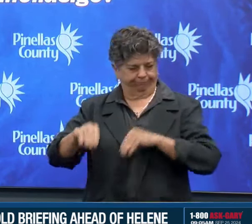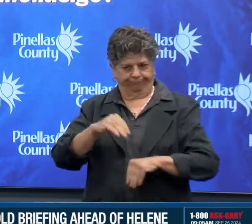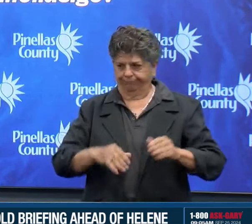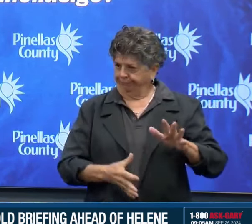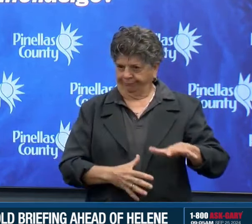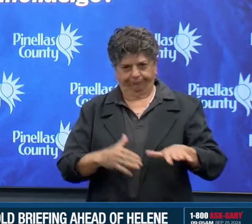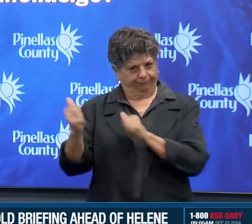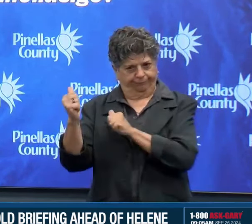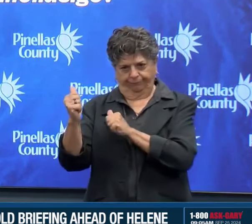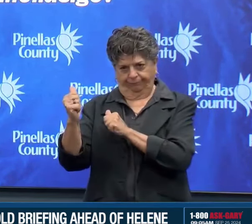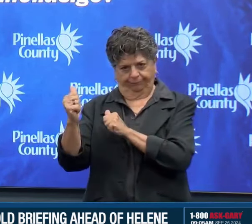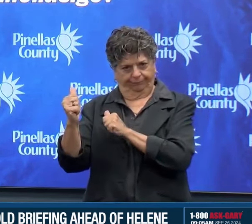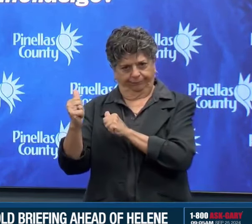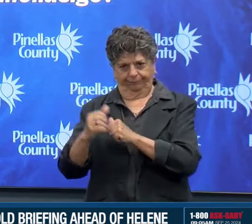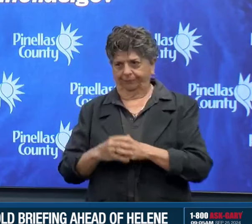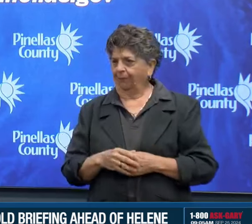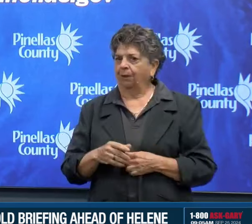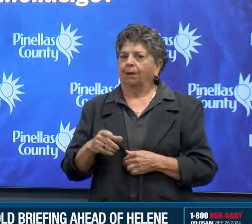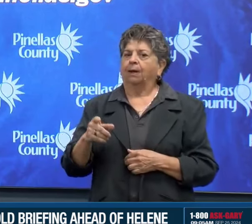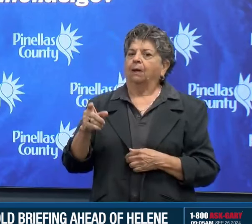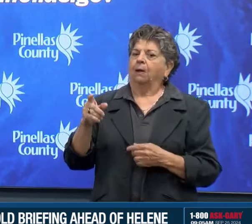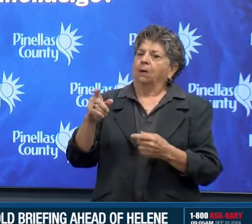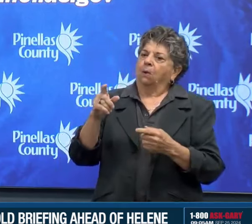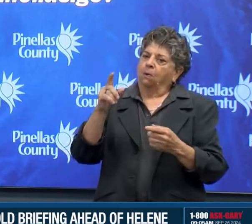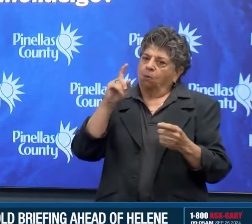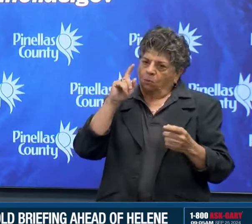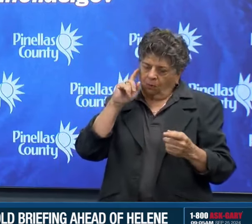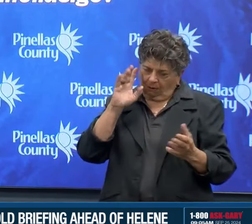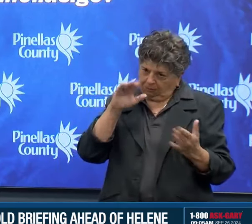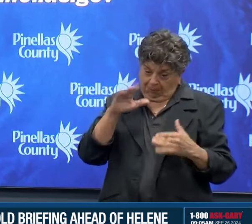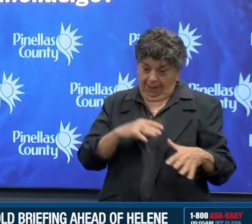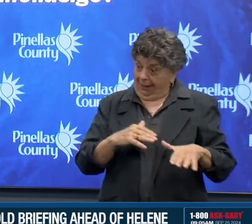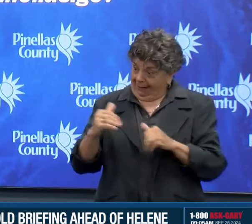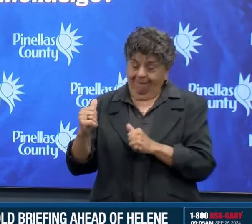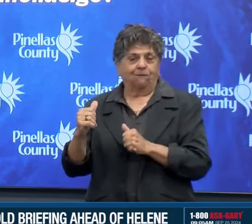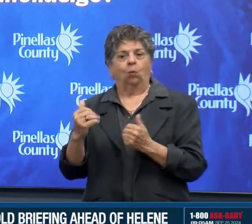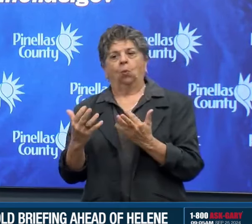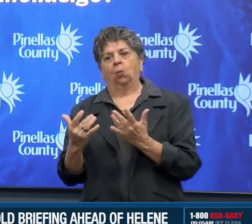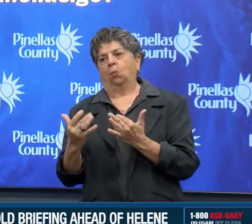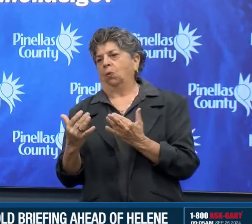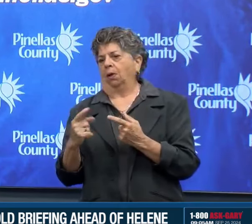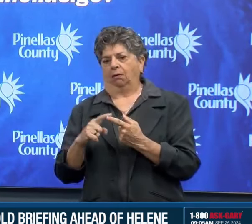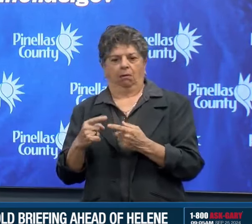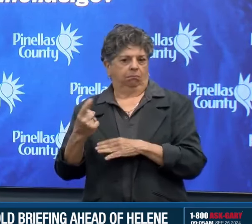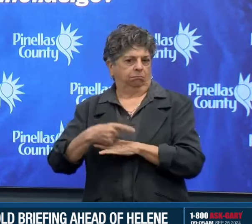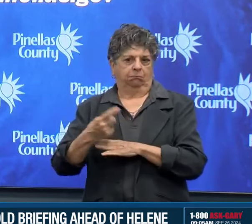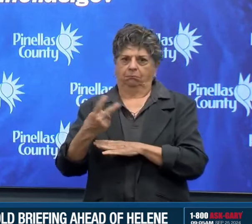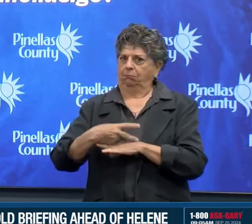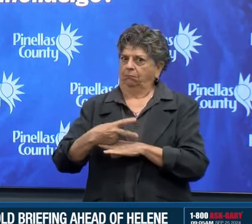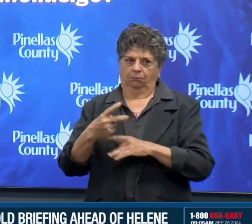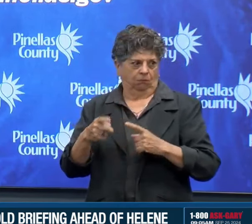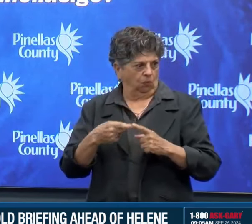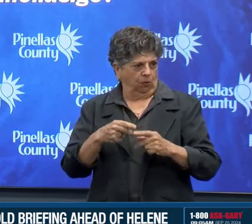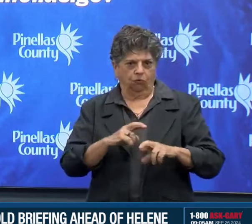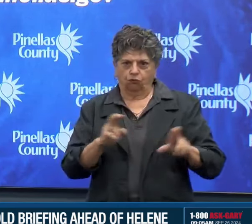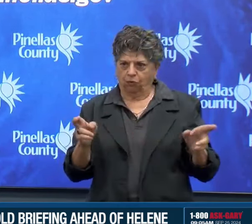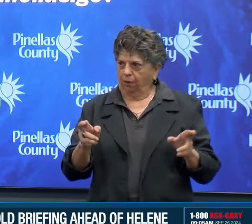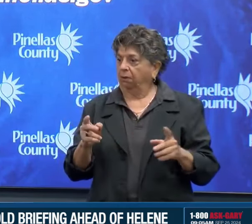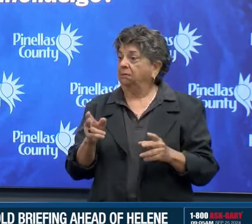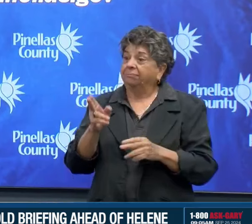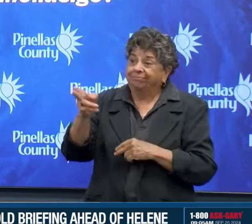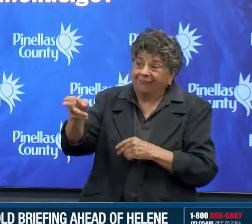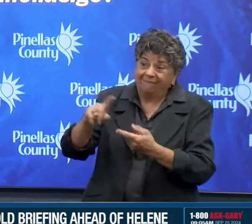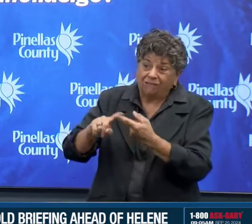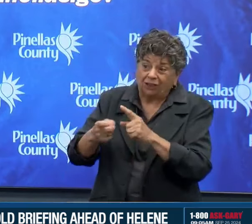of the storm. Please plan to stay with family or friends in a hotel or a motel or if needed in one of our six